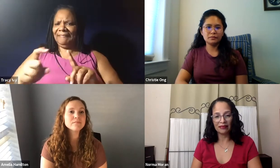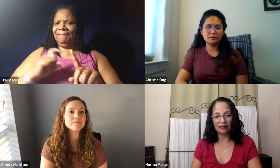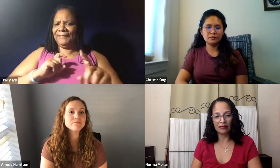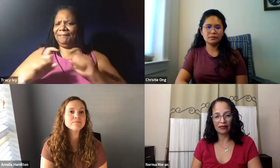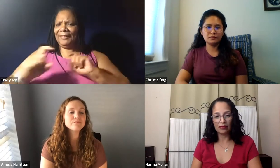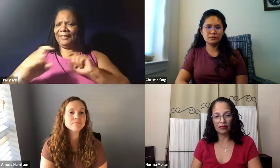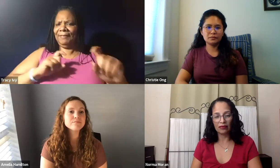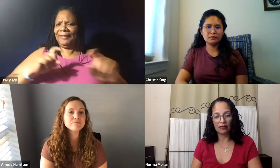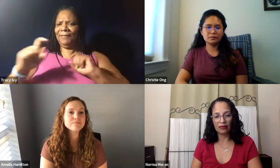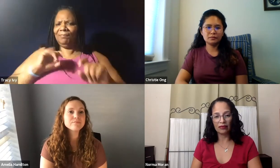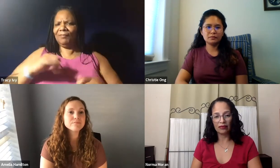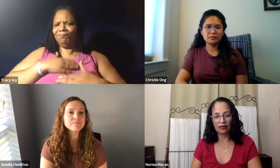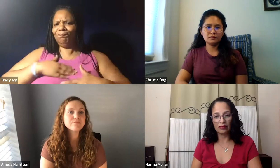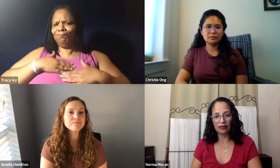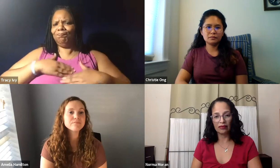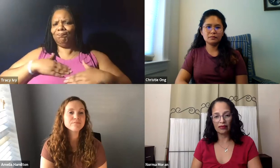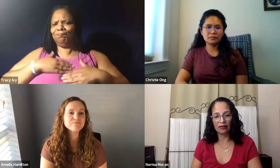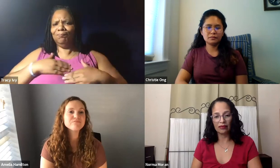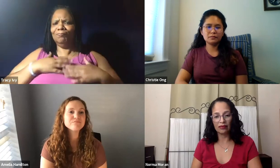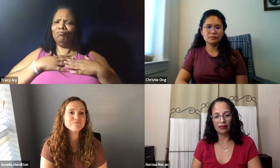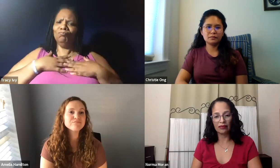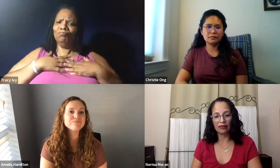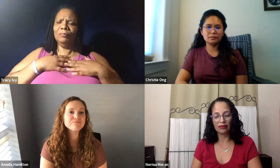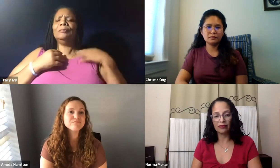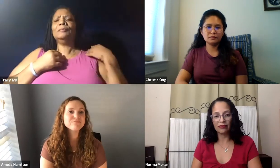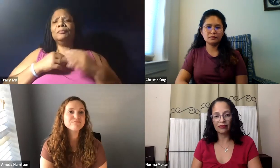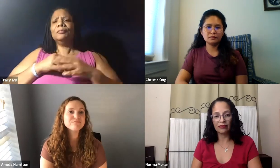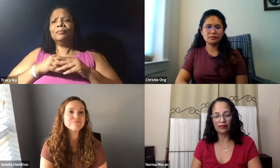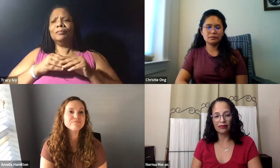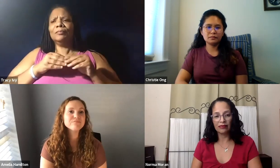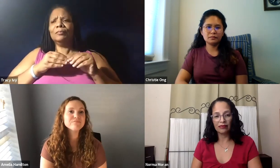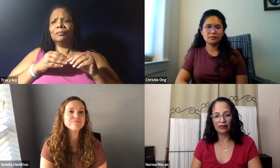And I know that NTID and RIT gave me a lot of skills and I'm very appreciative of that.